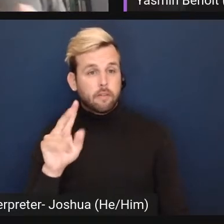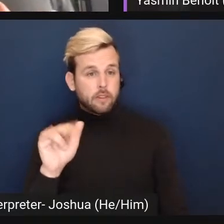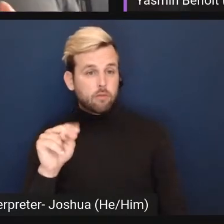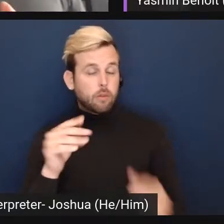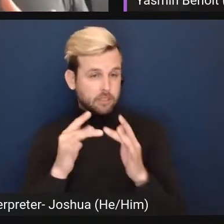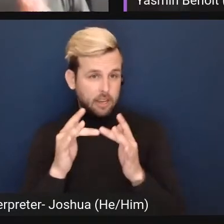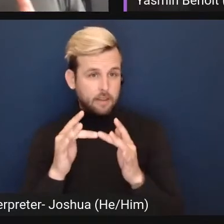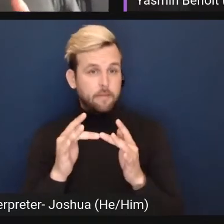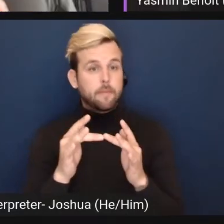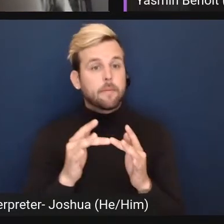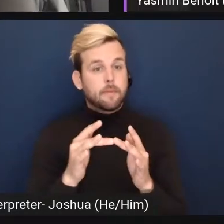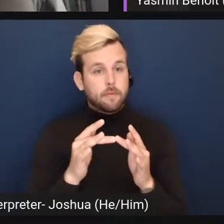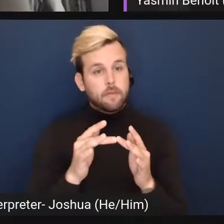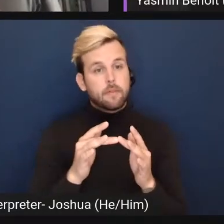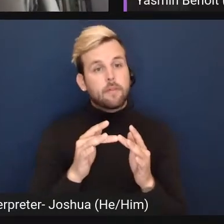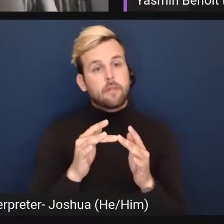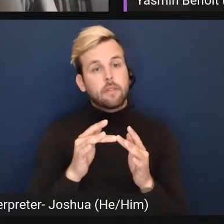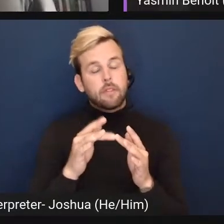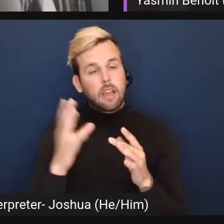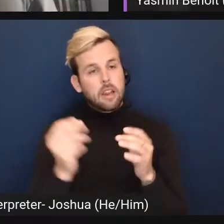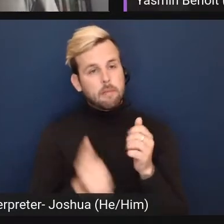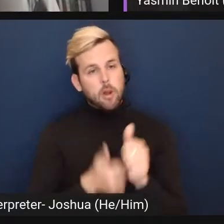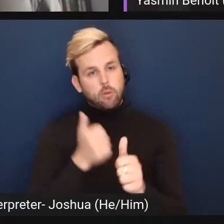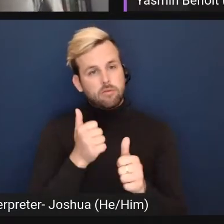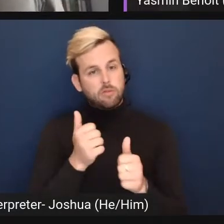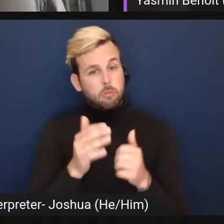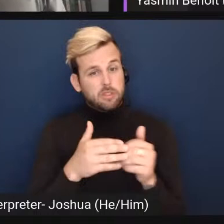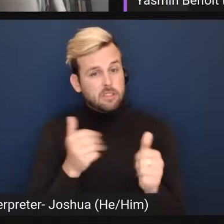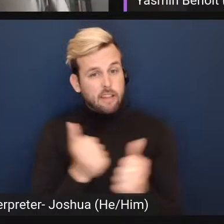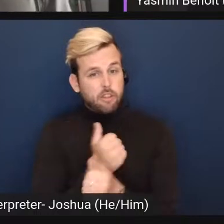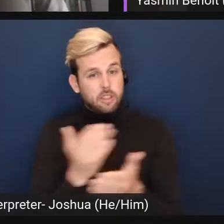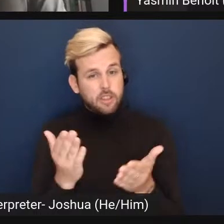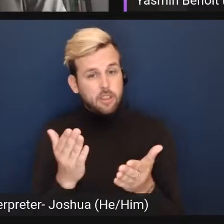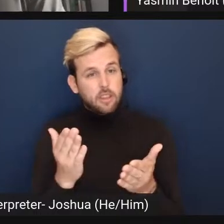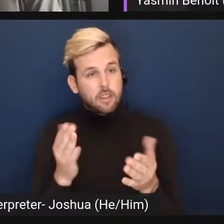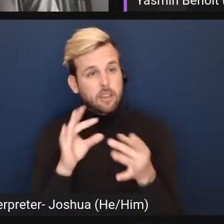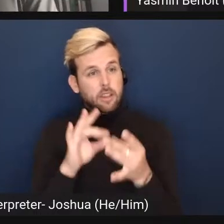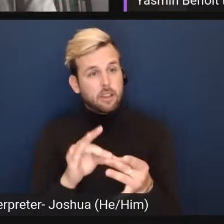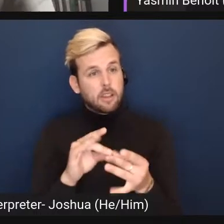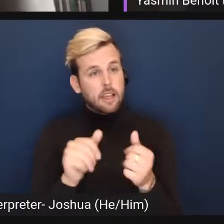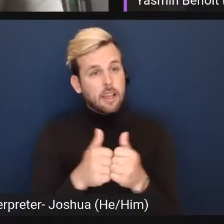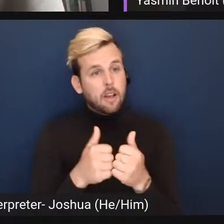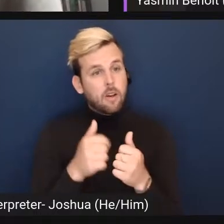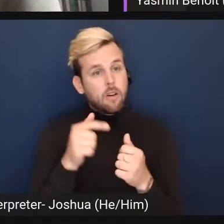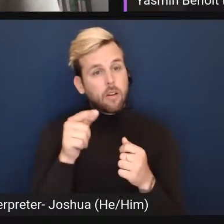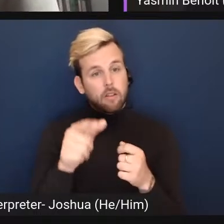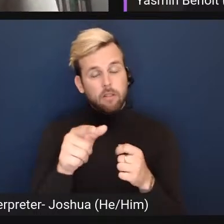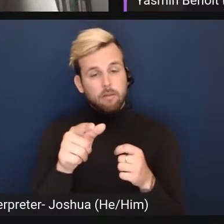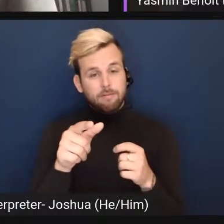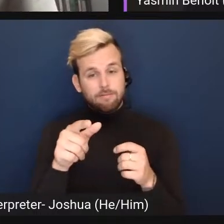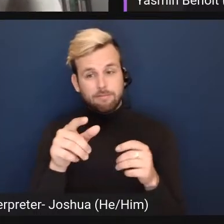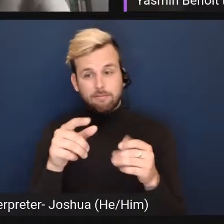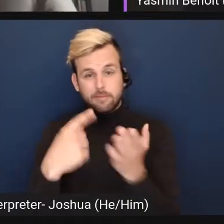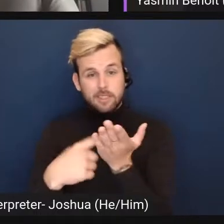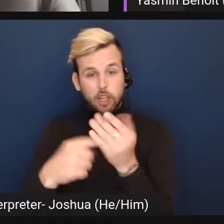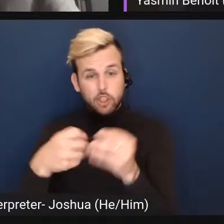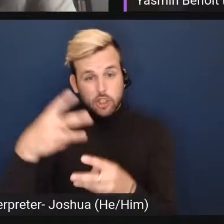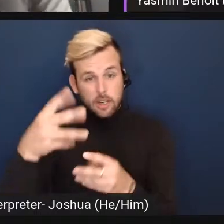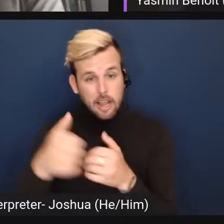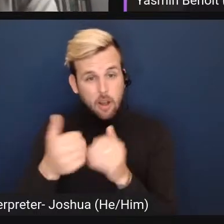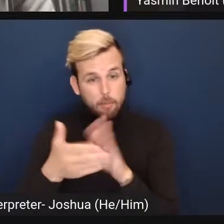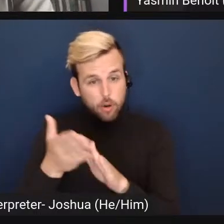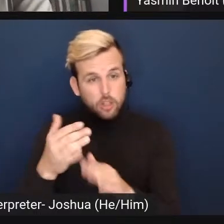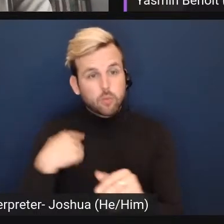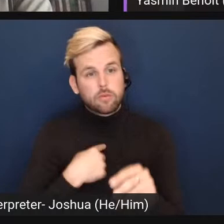um, and most everything having to do with how the forms operate, um, we